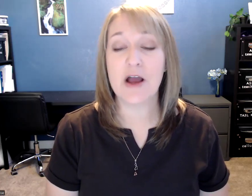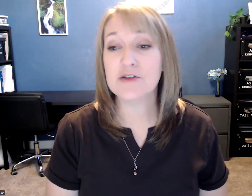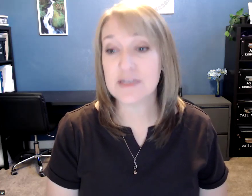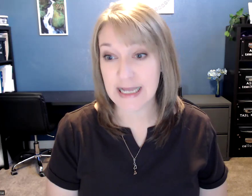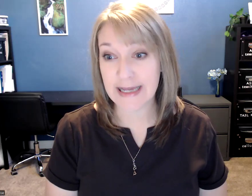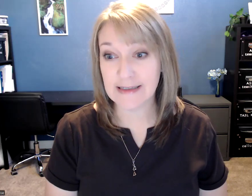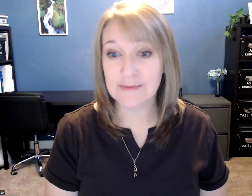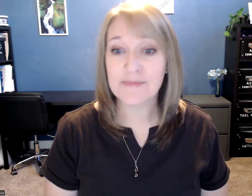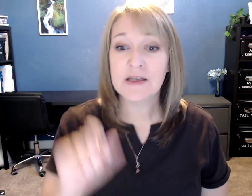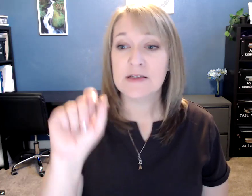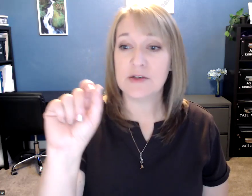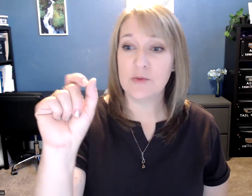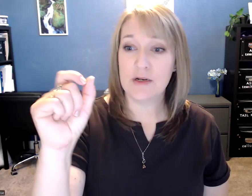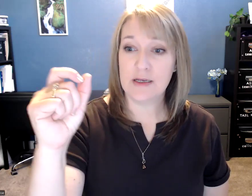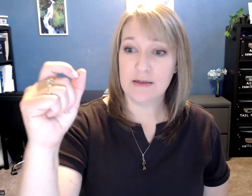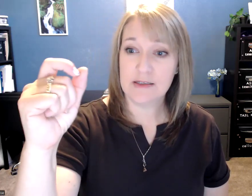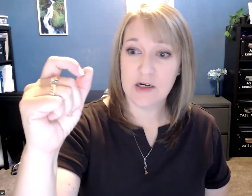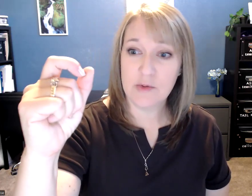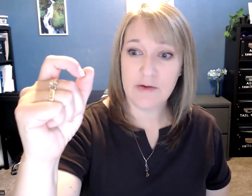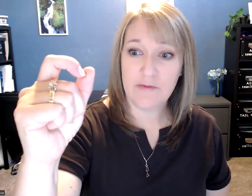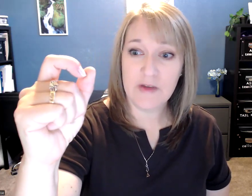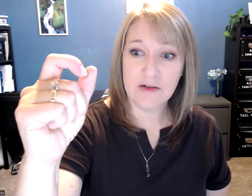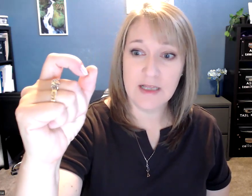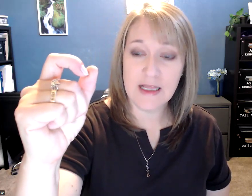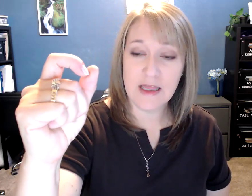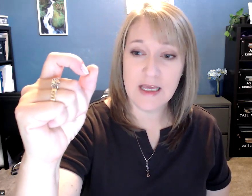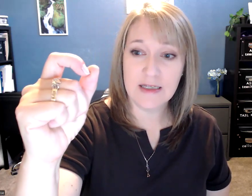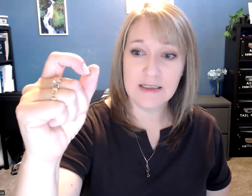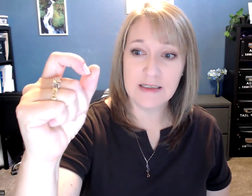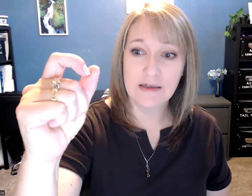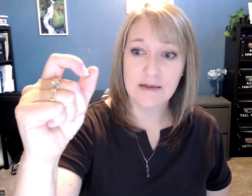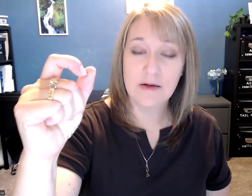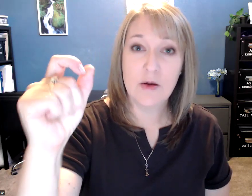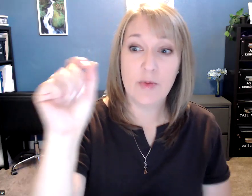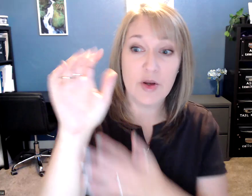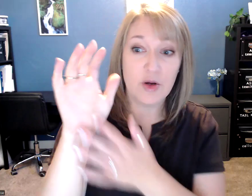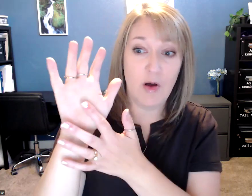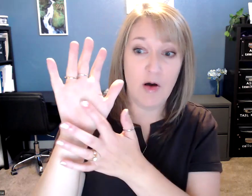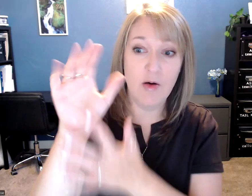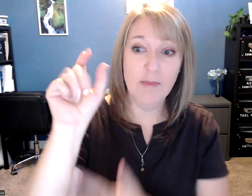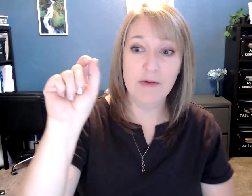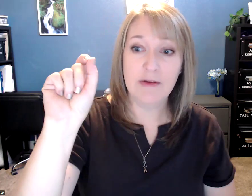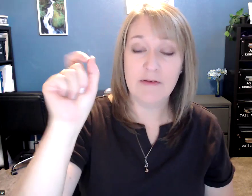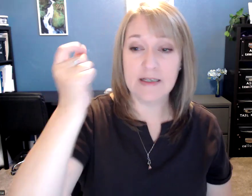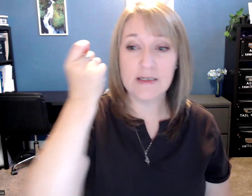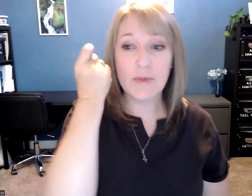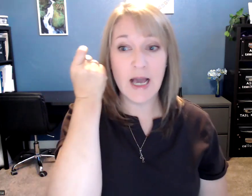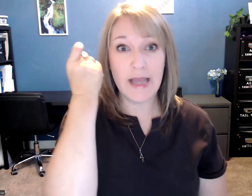understand. So you want to start with your finger like this, put your palm facing behind